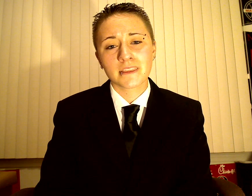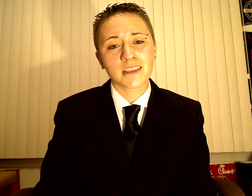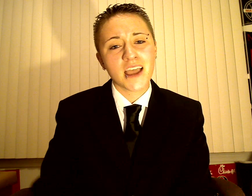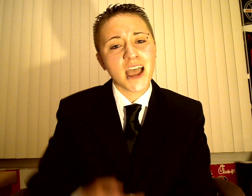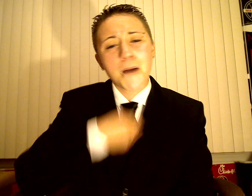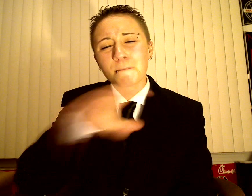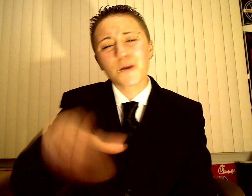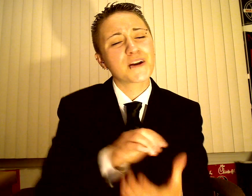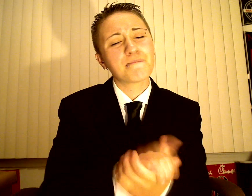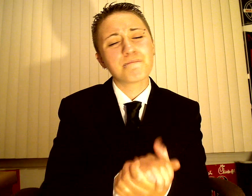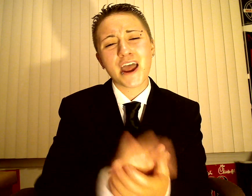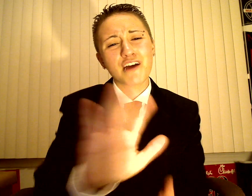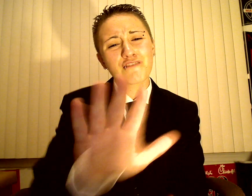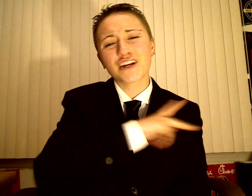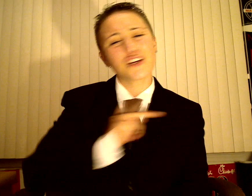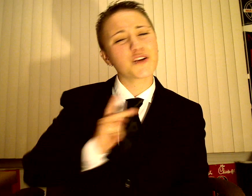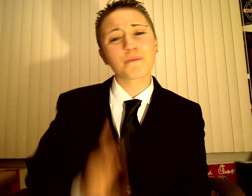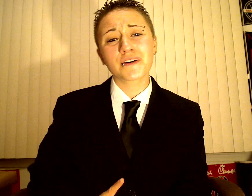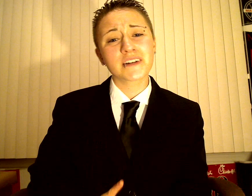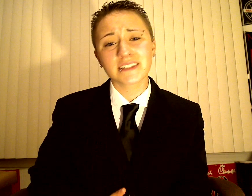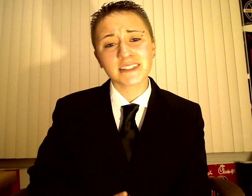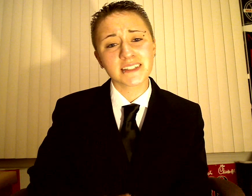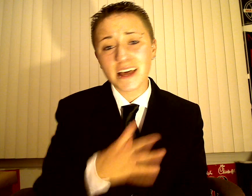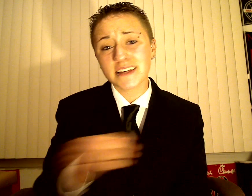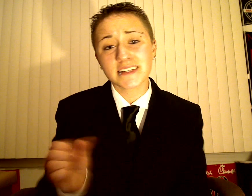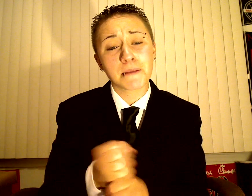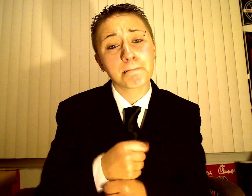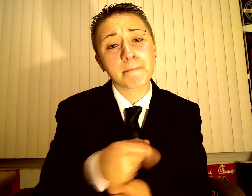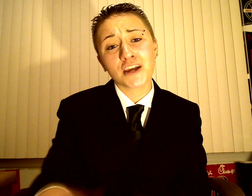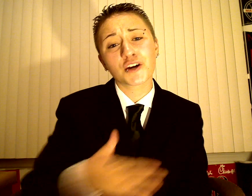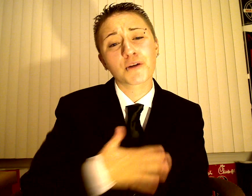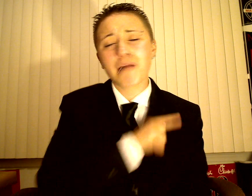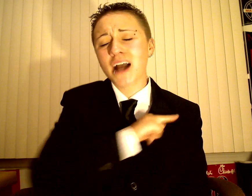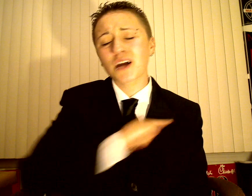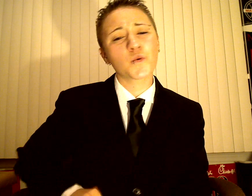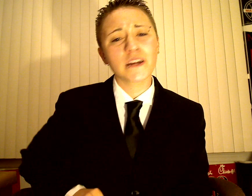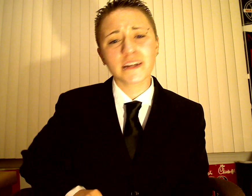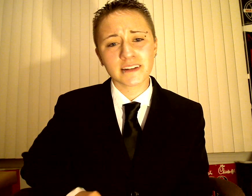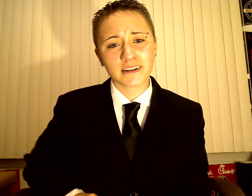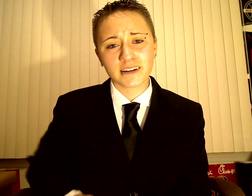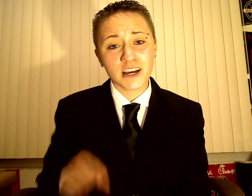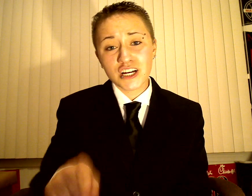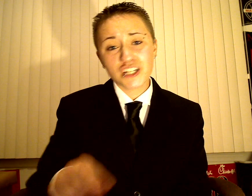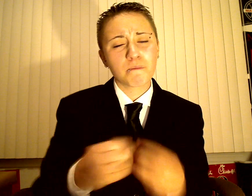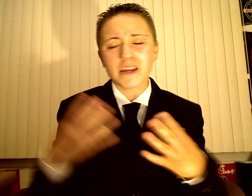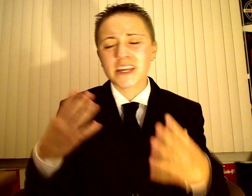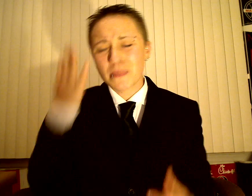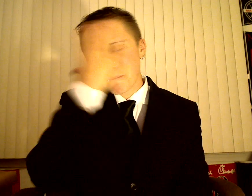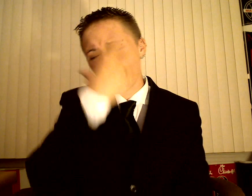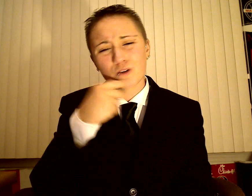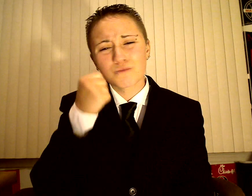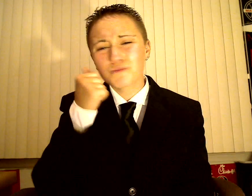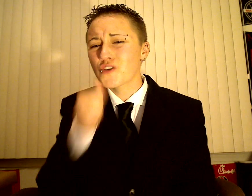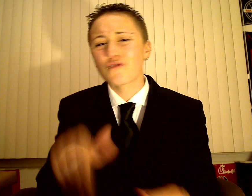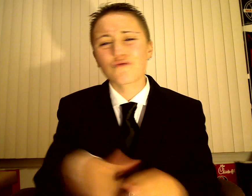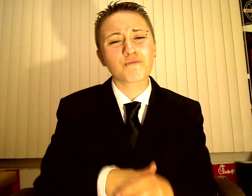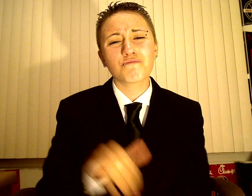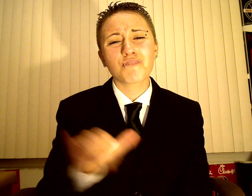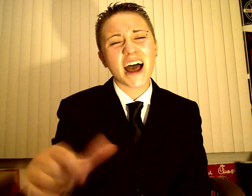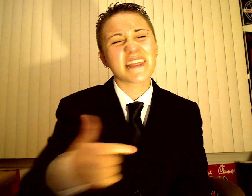I'm gonna marry a princess and make her my queen She'll be the most beautiful world